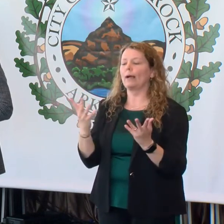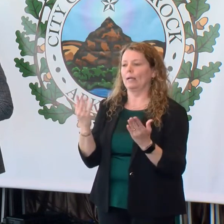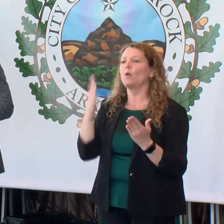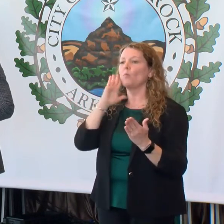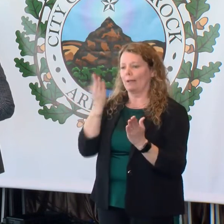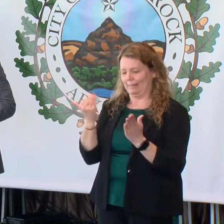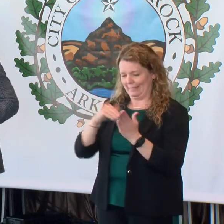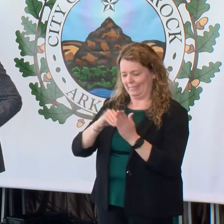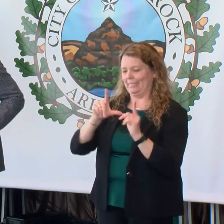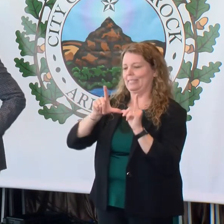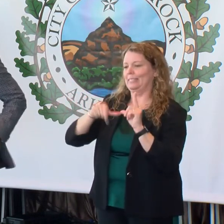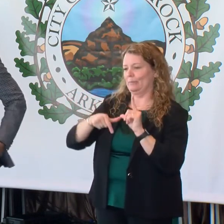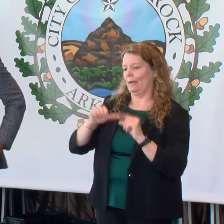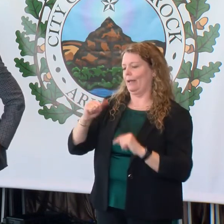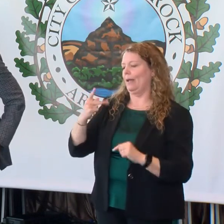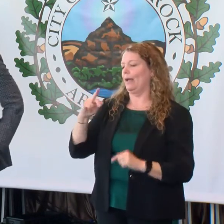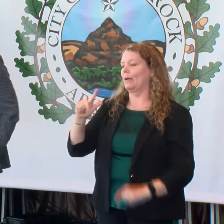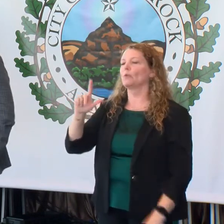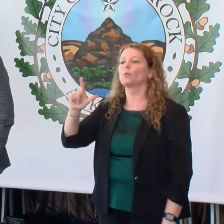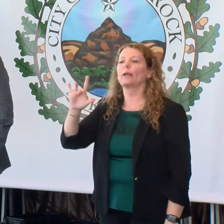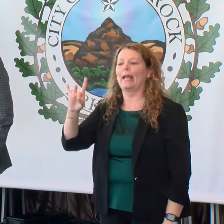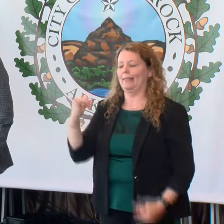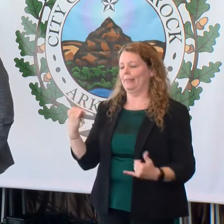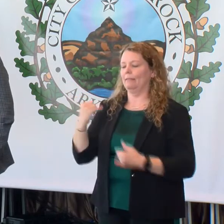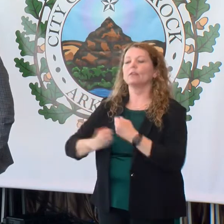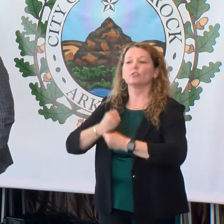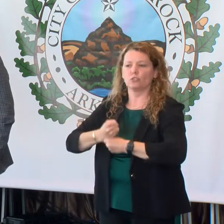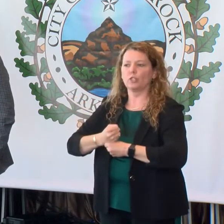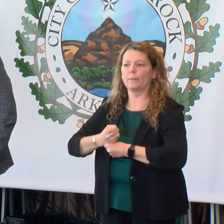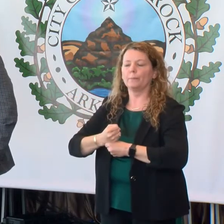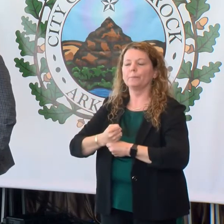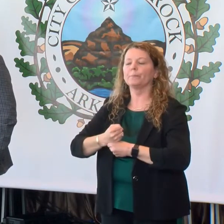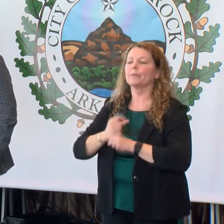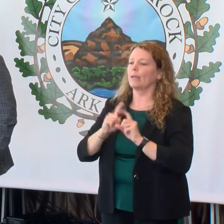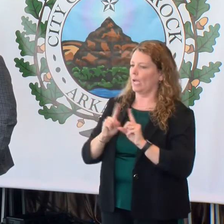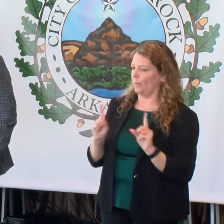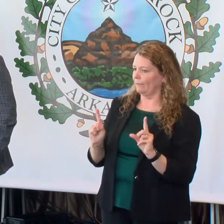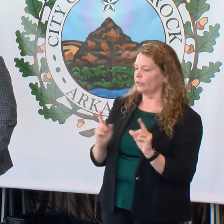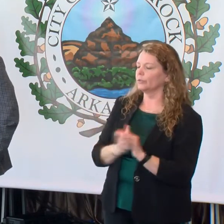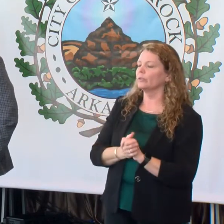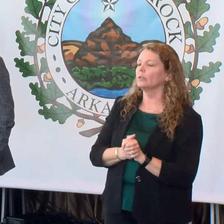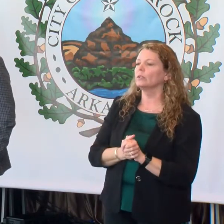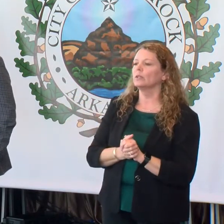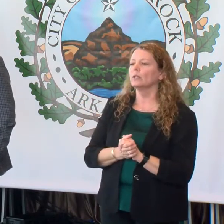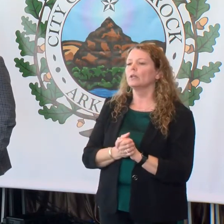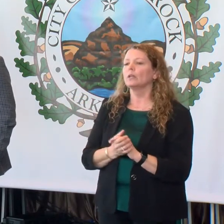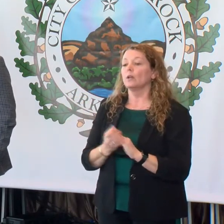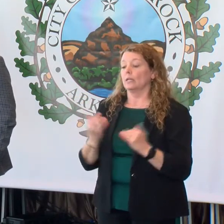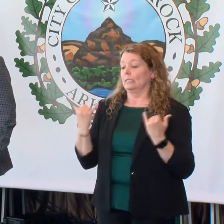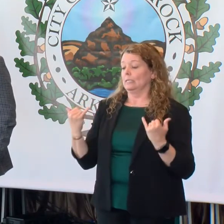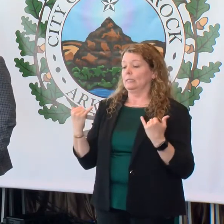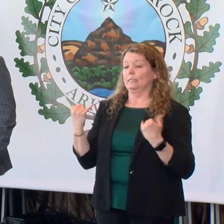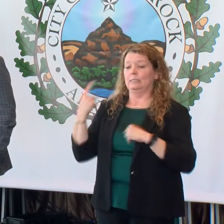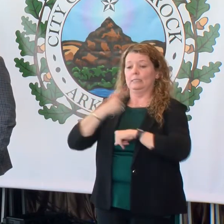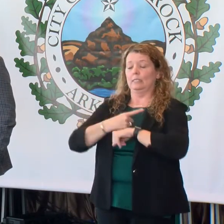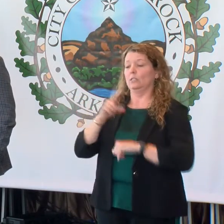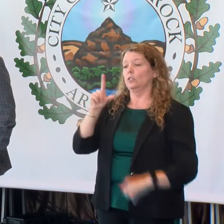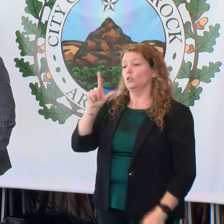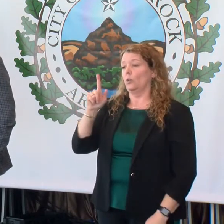expire on April 28th of this year. However, the one issued today, 21